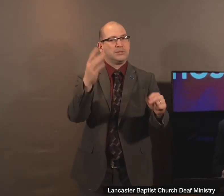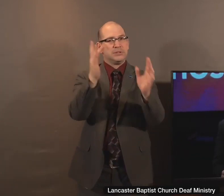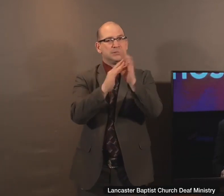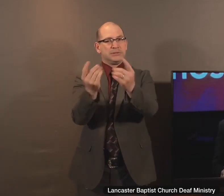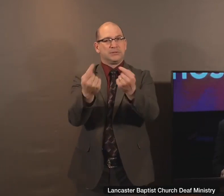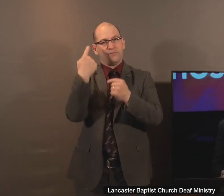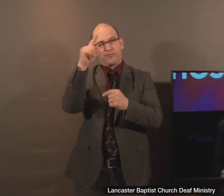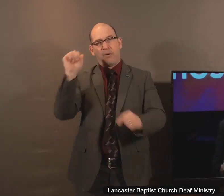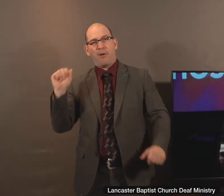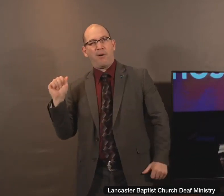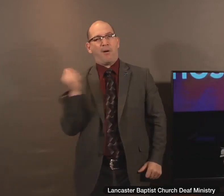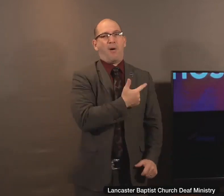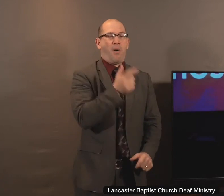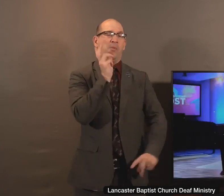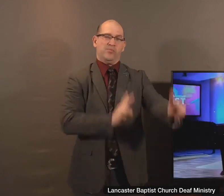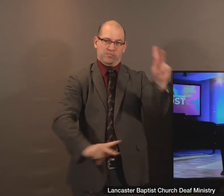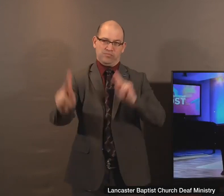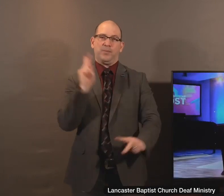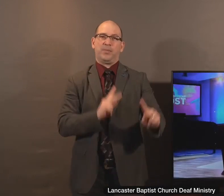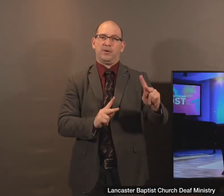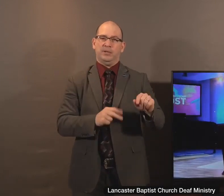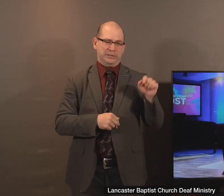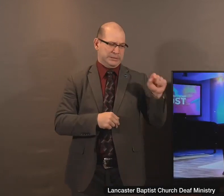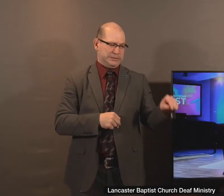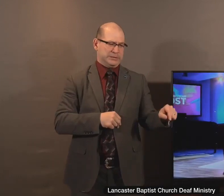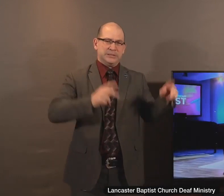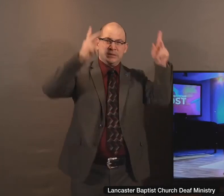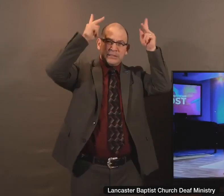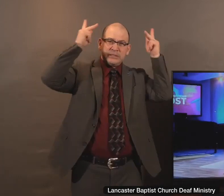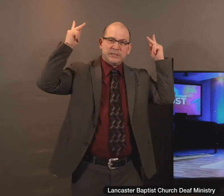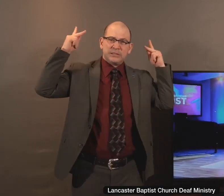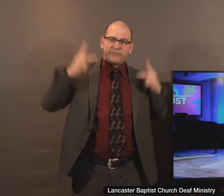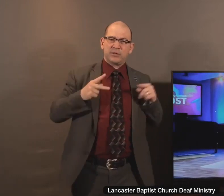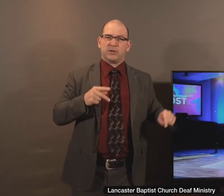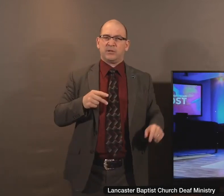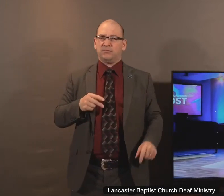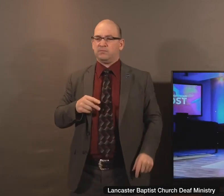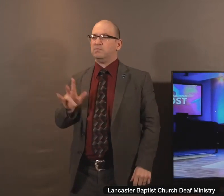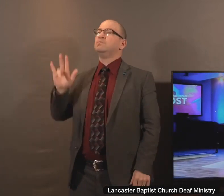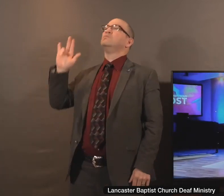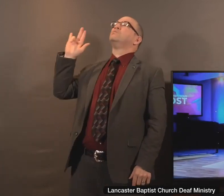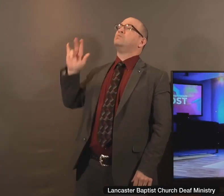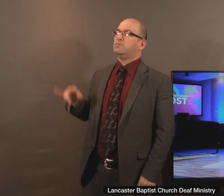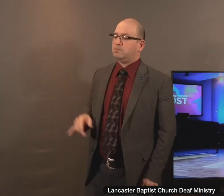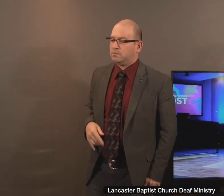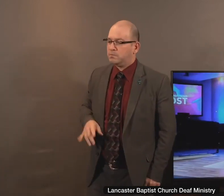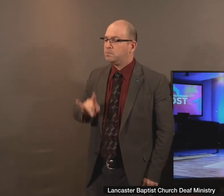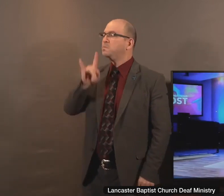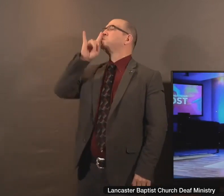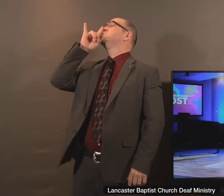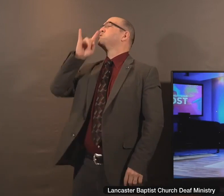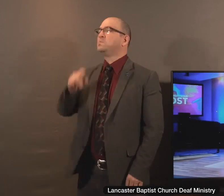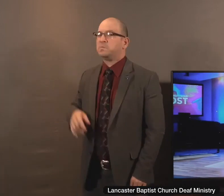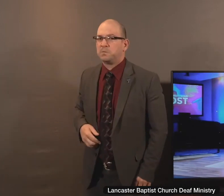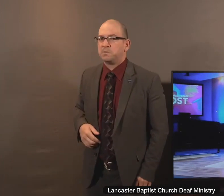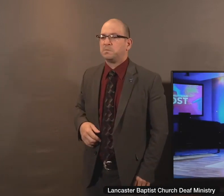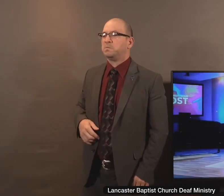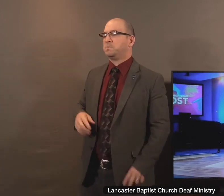people. And we see this Pharisee as a hyper-judgmental, self-righteous man. He lacked spiritual